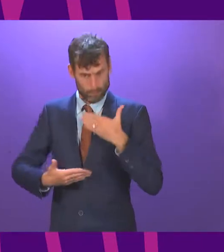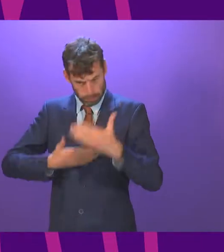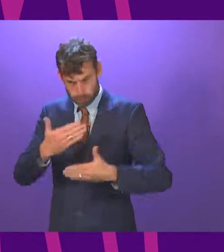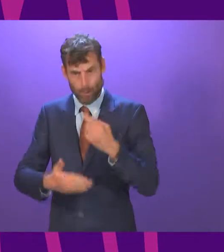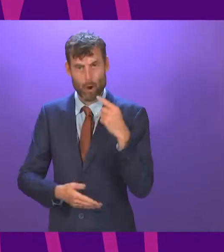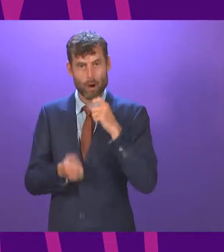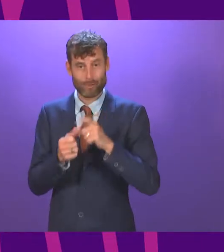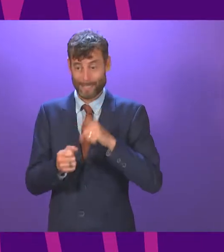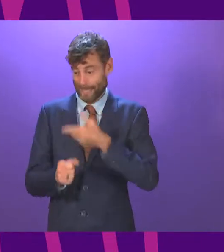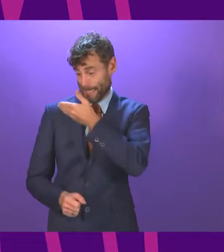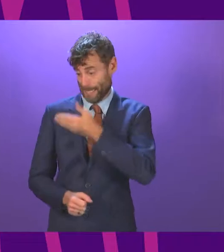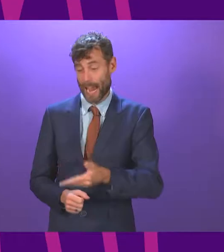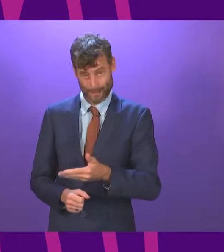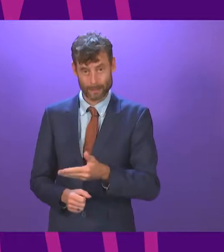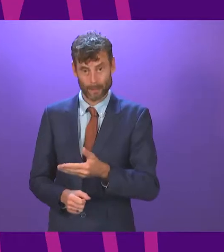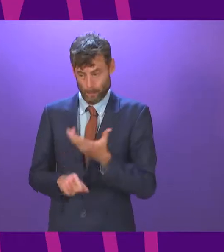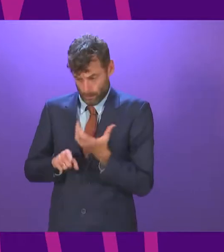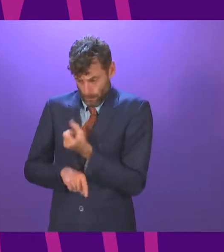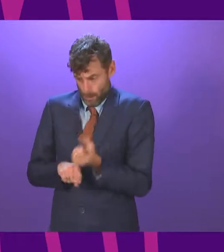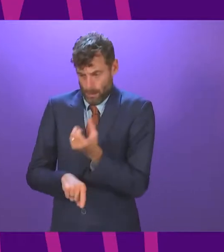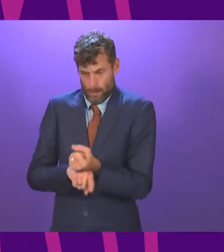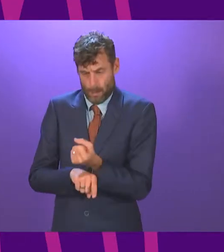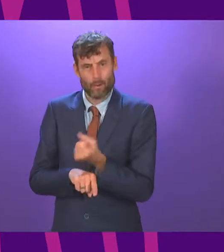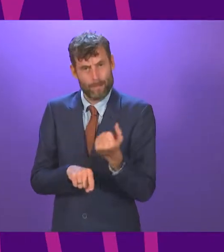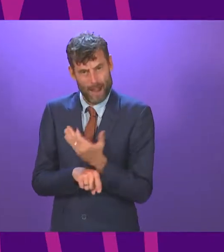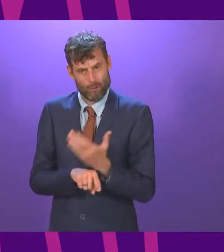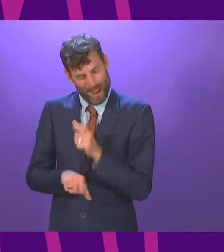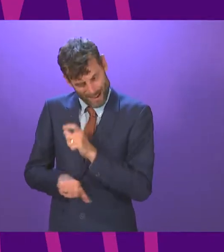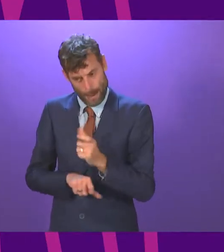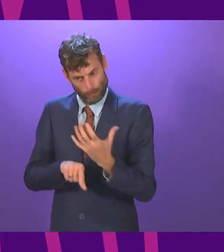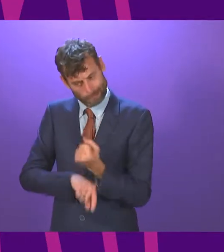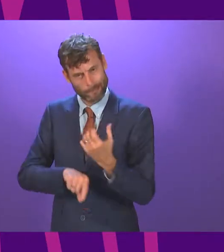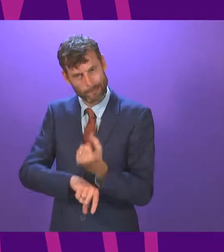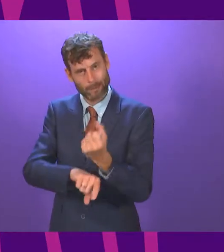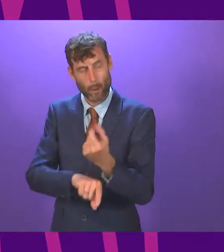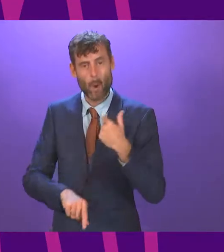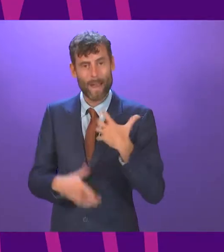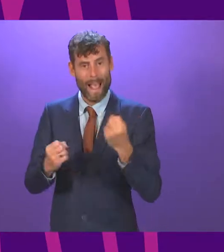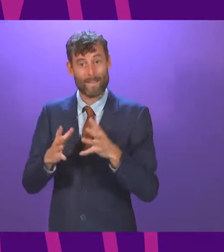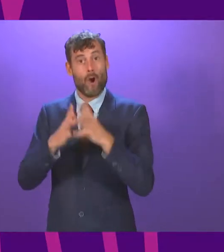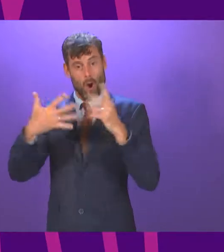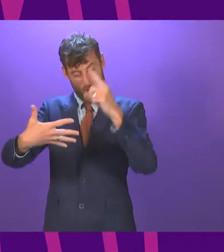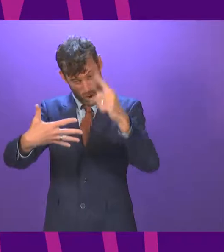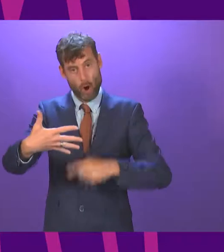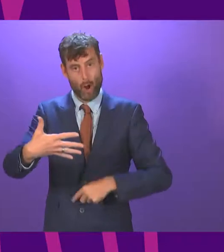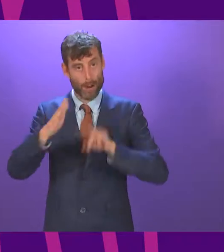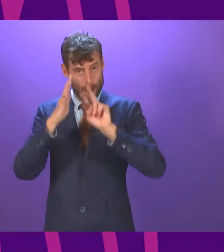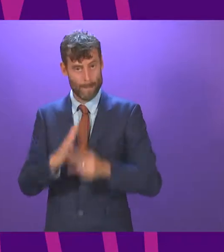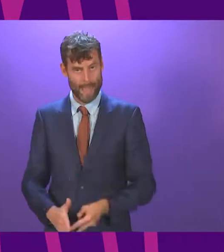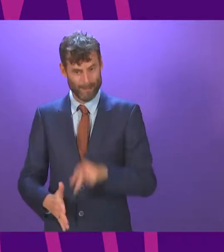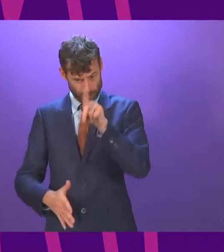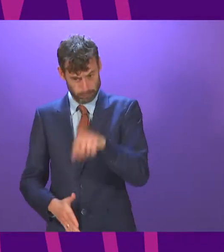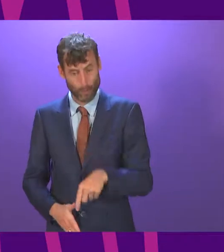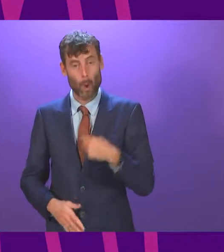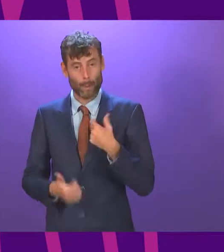first 100 days, to deliver on the expectations of the people of Scotland. We have set out an ambitious agenda, we have delivered on it in the first 100